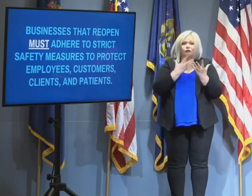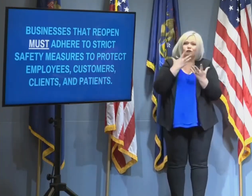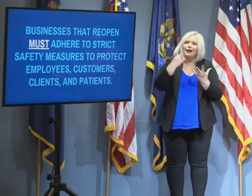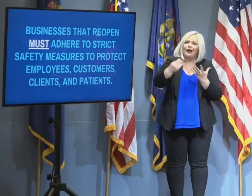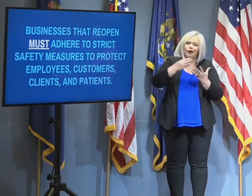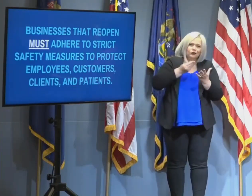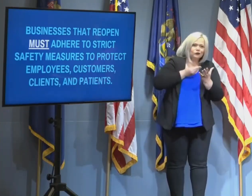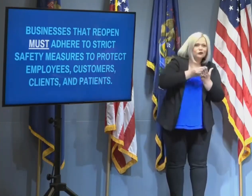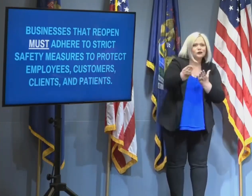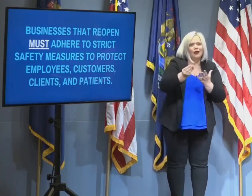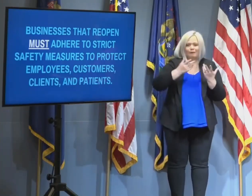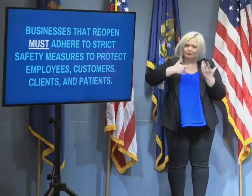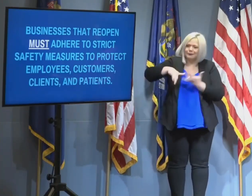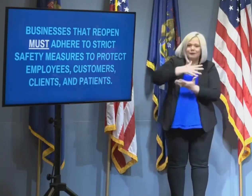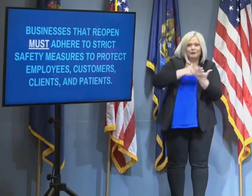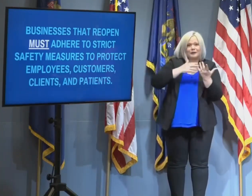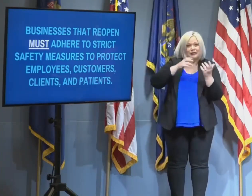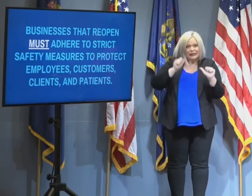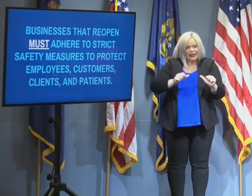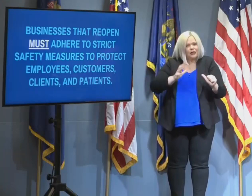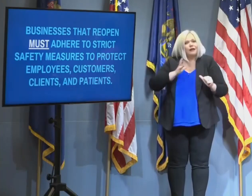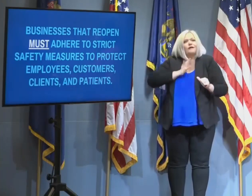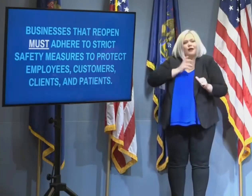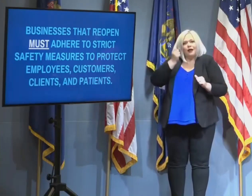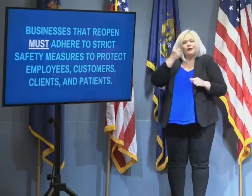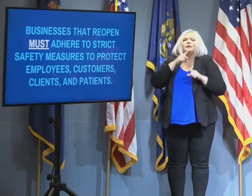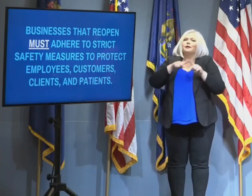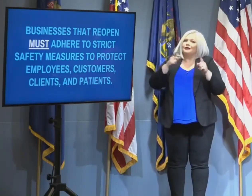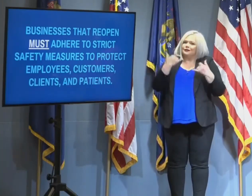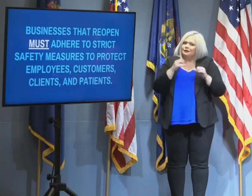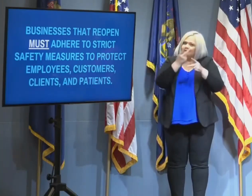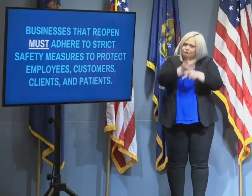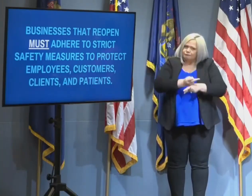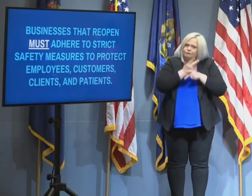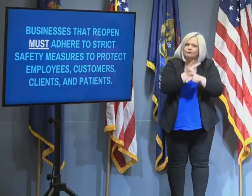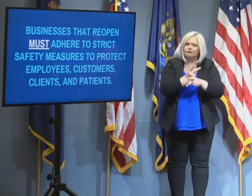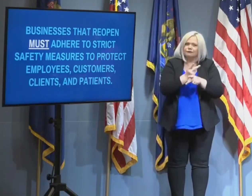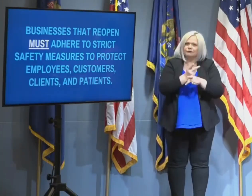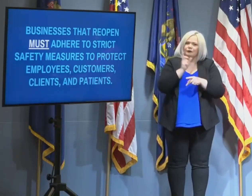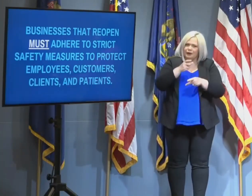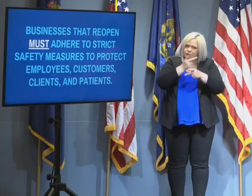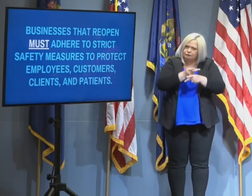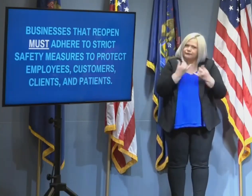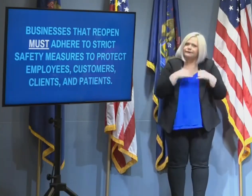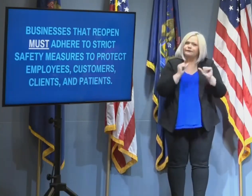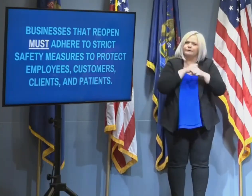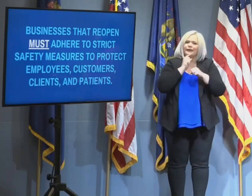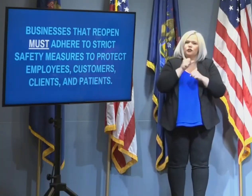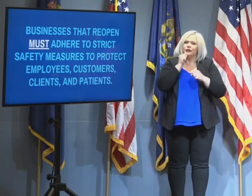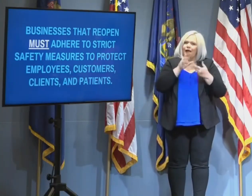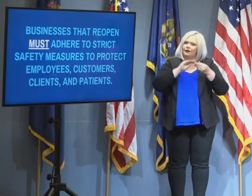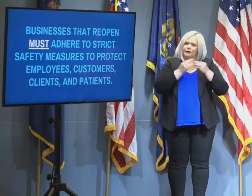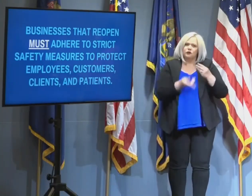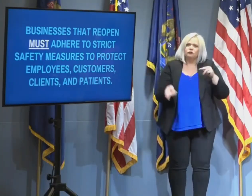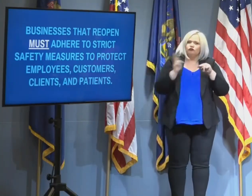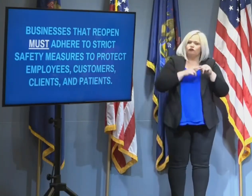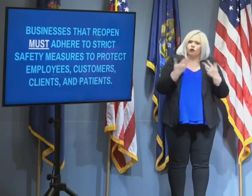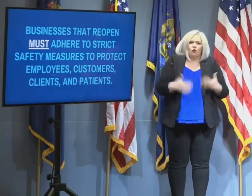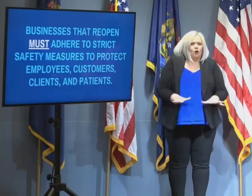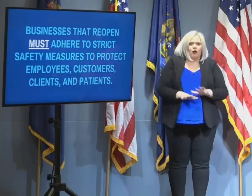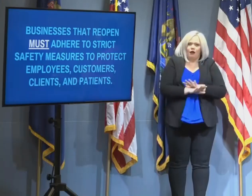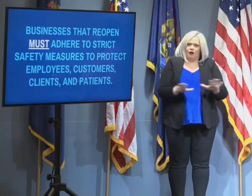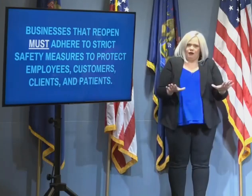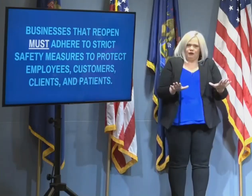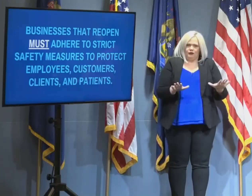do your part. We can't drop our guard and run the risk of a second wave. So, this also means we will have